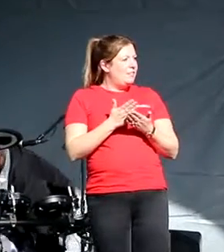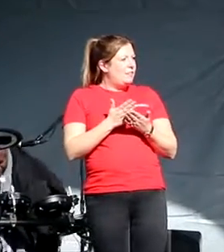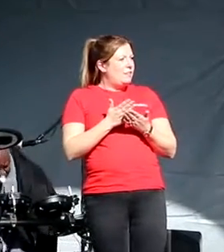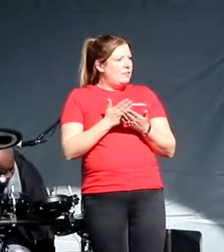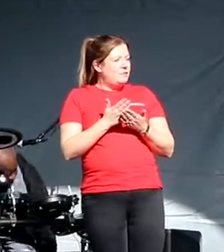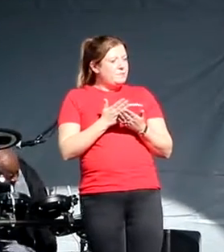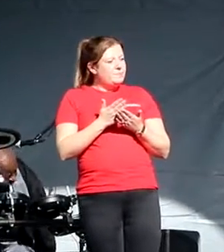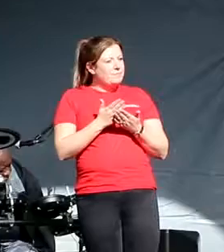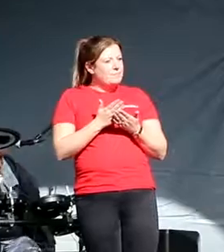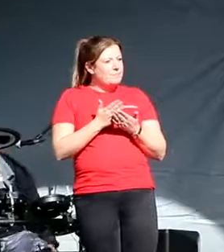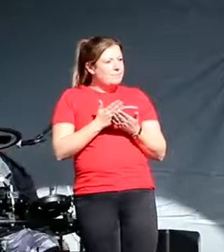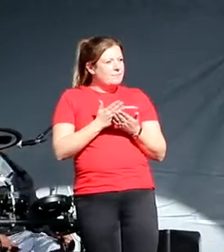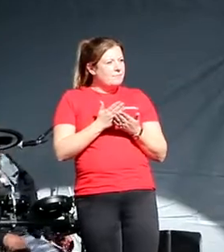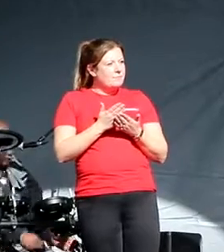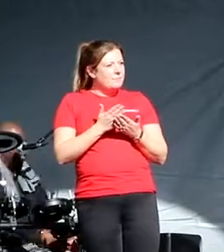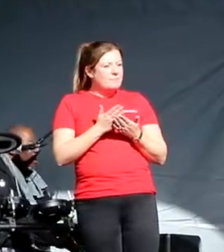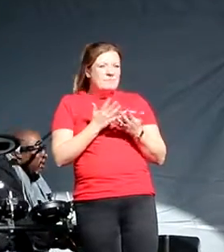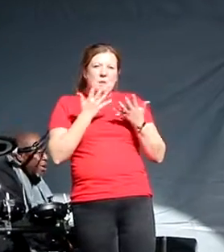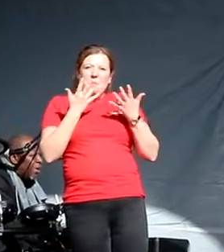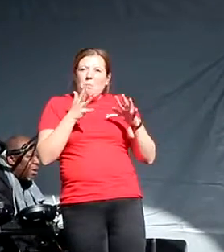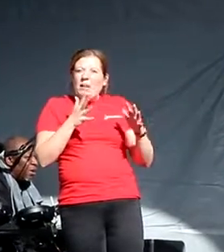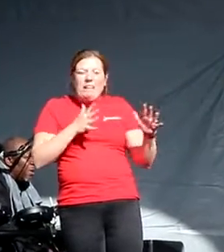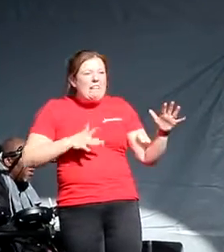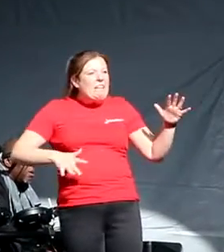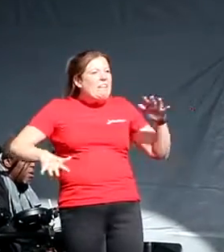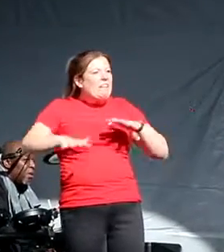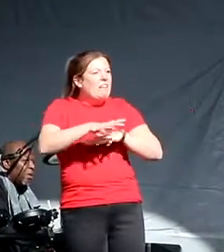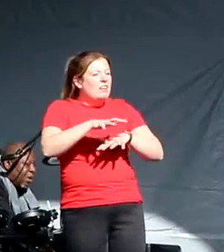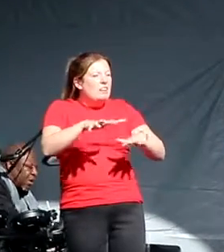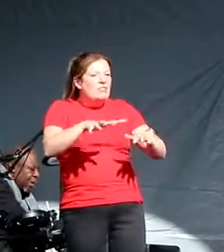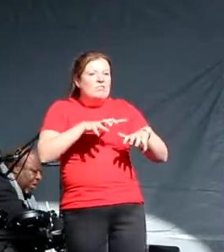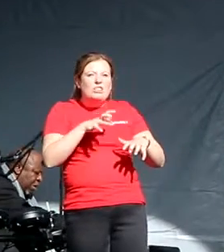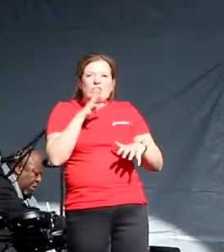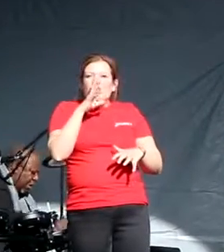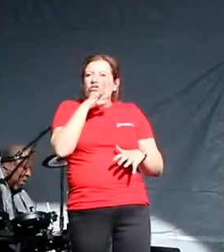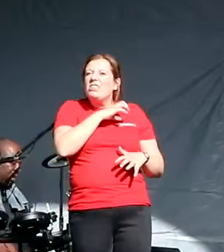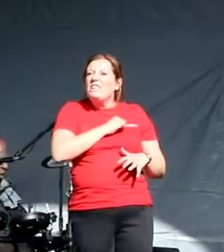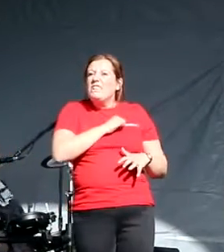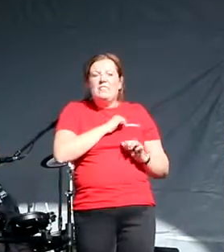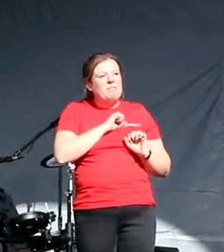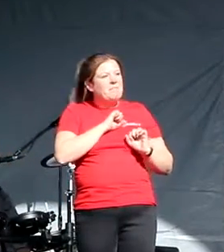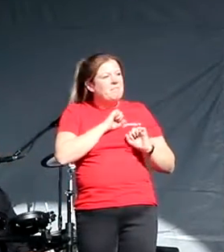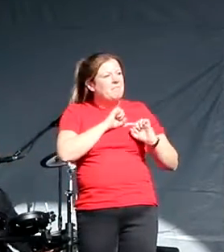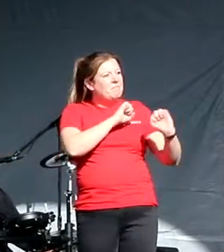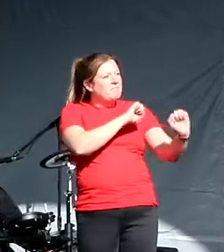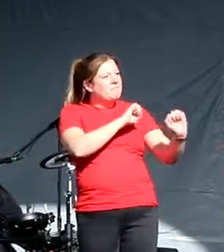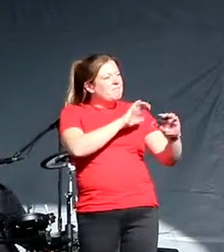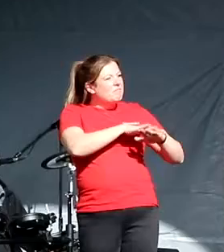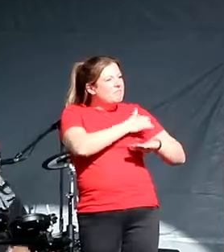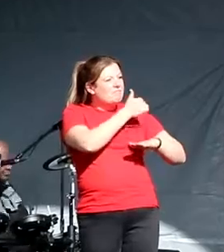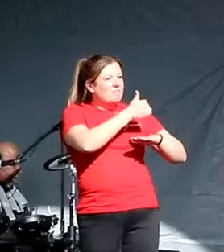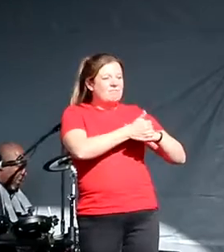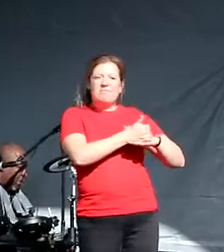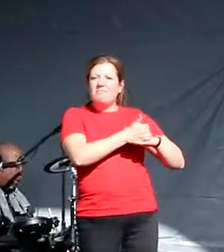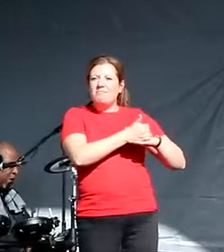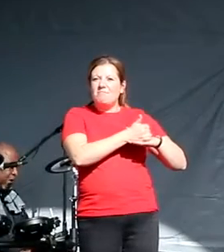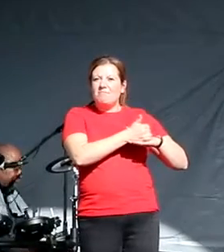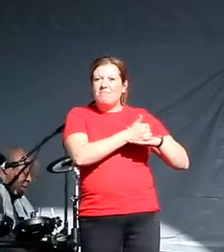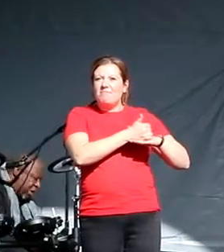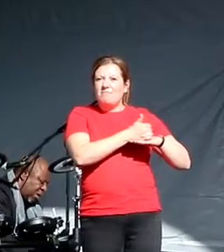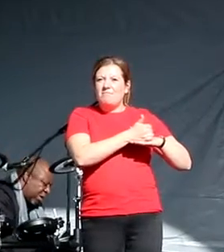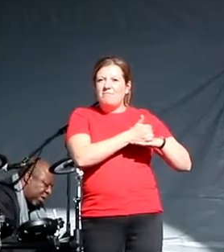of greed and hypocrisy came to our